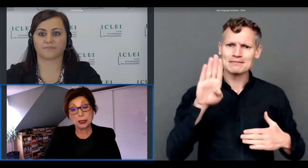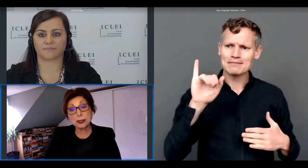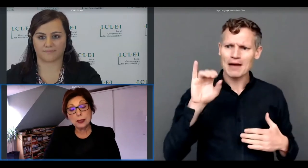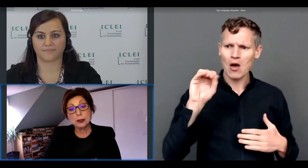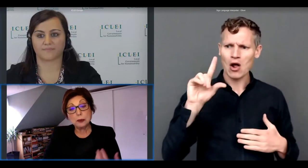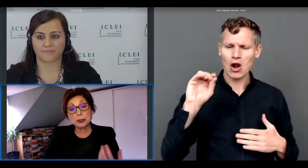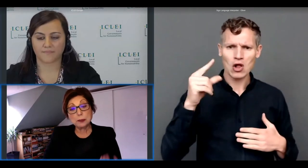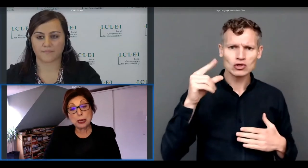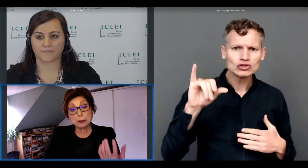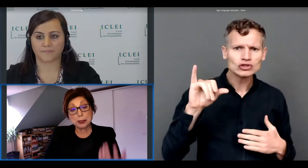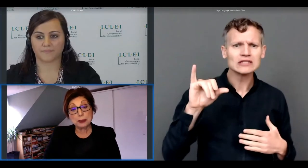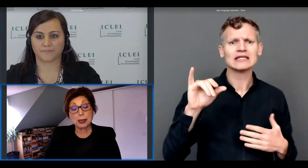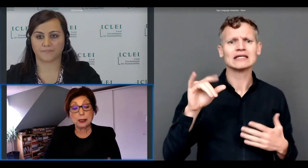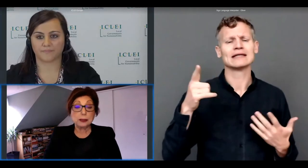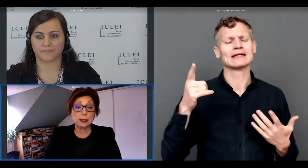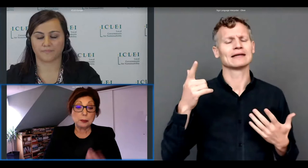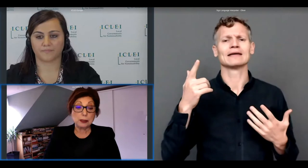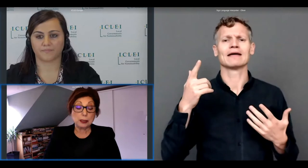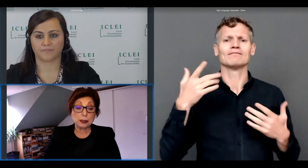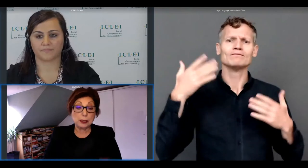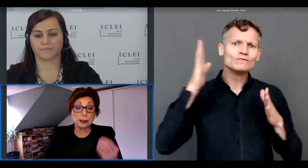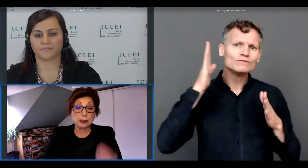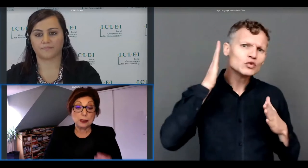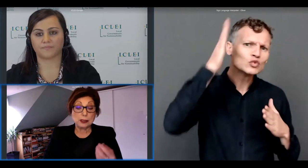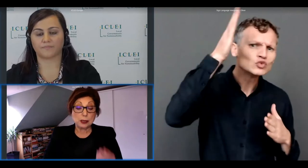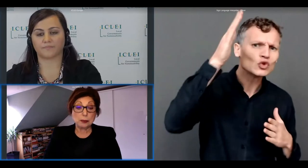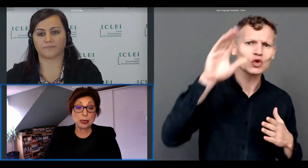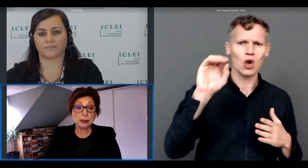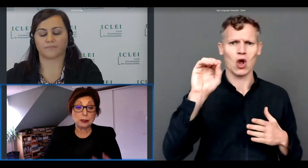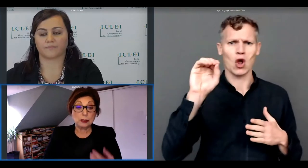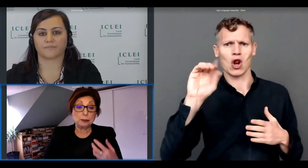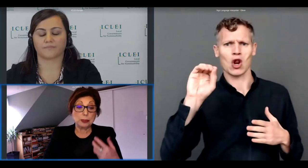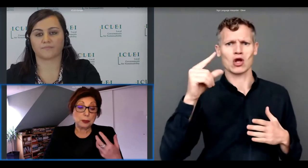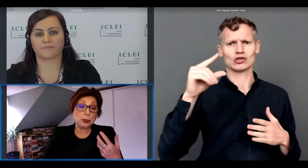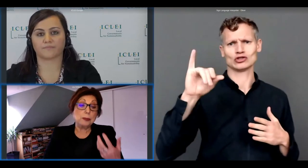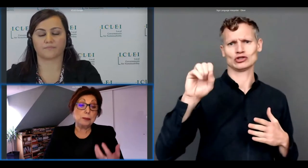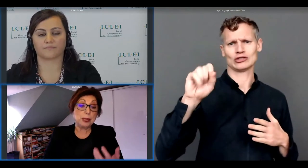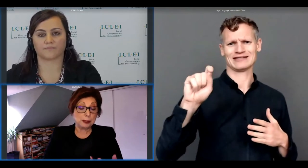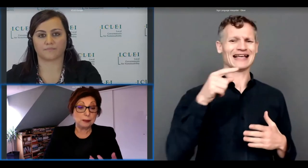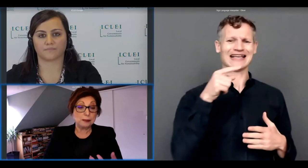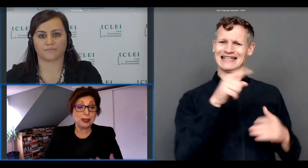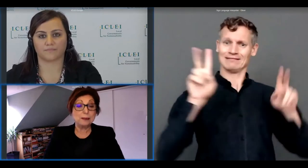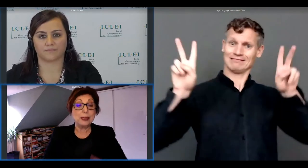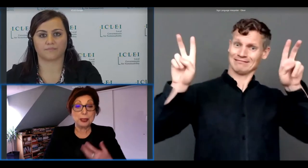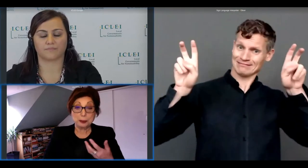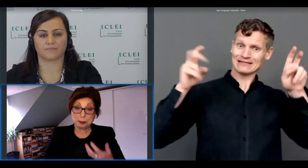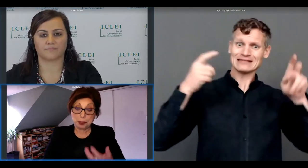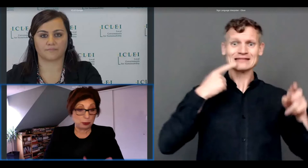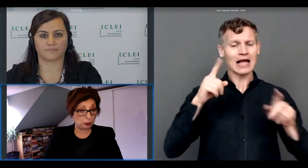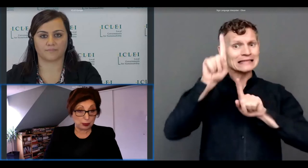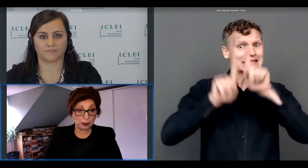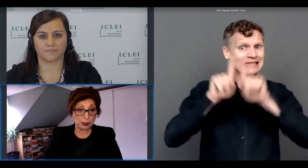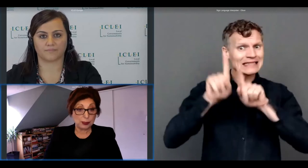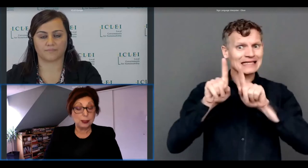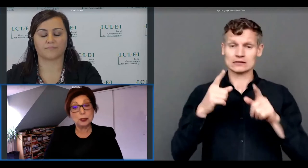in a way what he meant by that he meant that cities are made of by human beings are made by the people